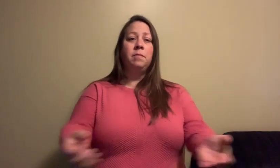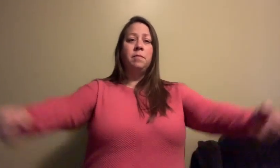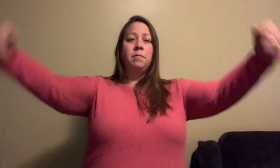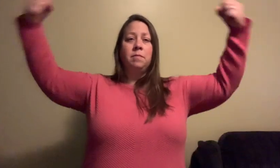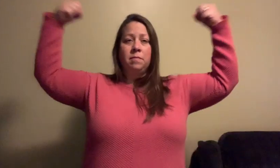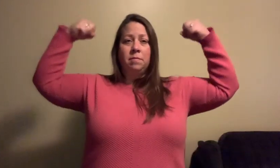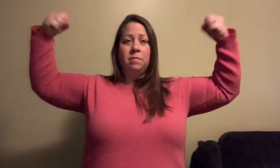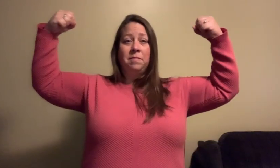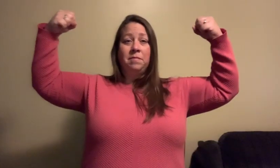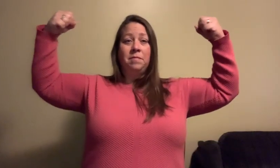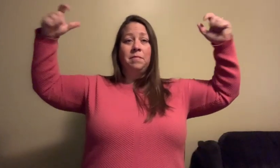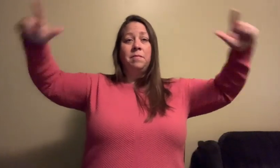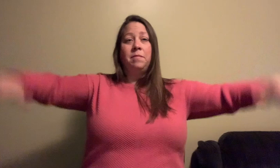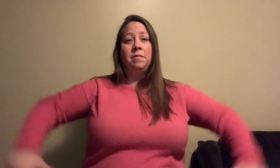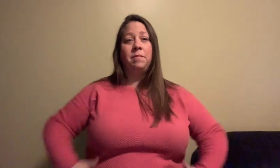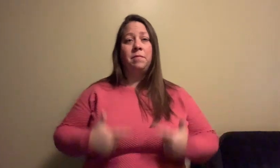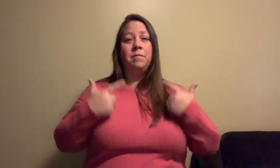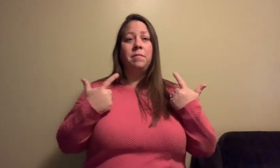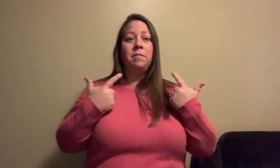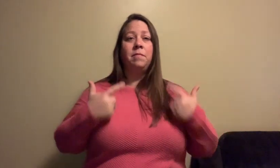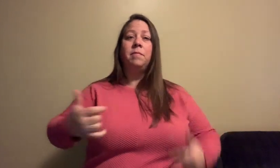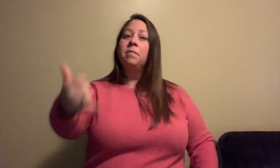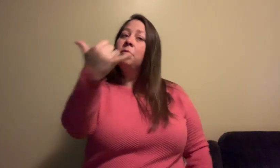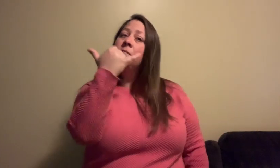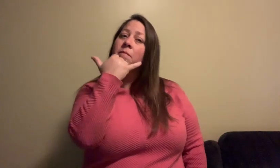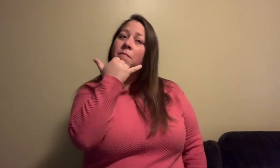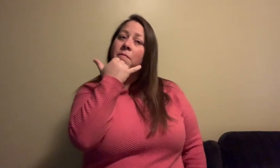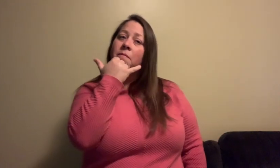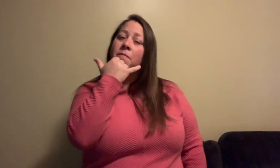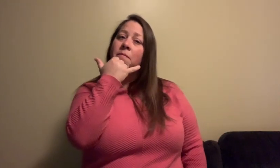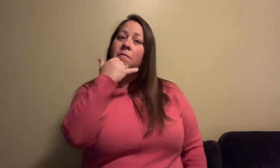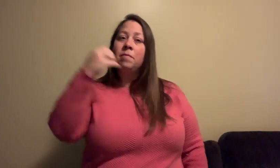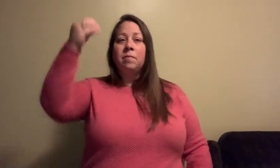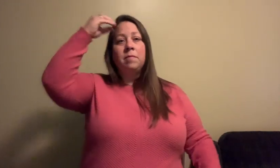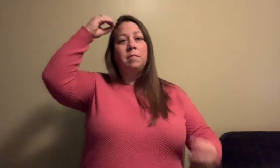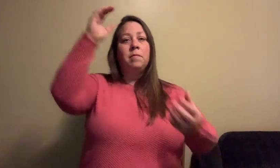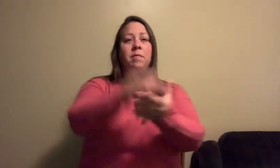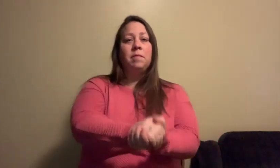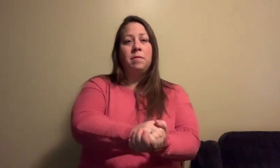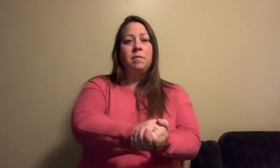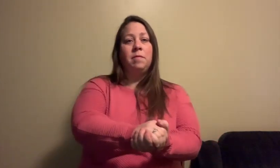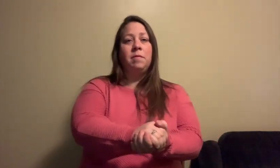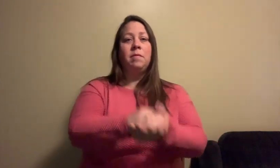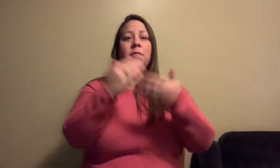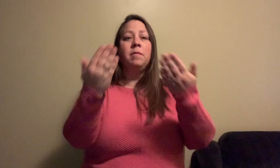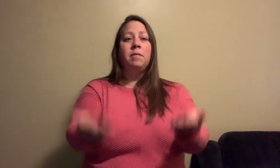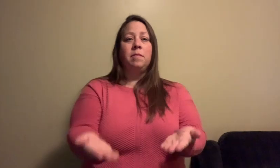are so strong So when life goes wrong Put your faith into